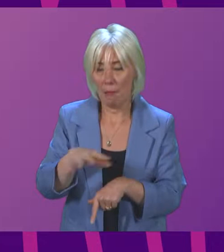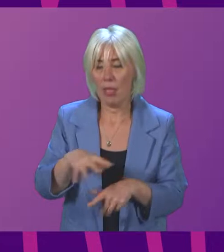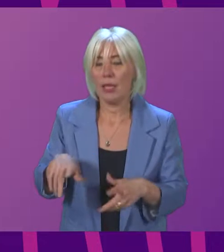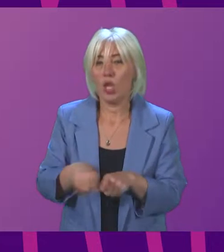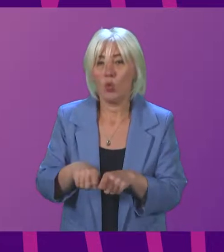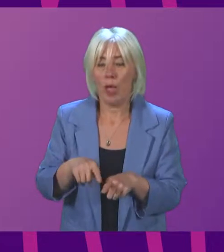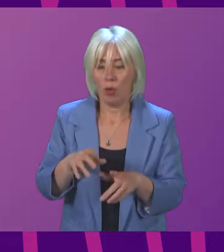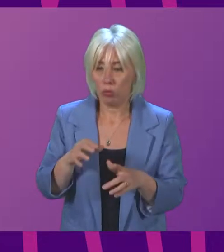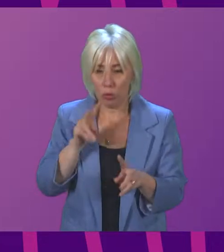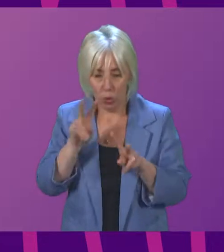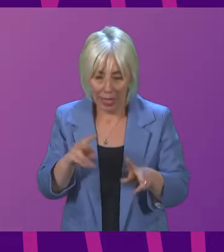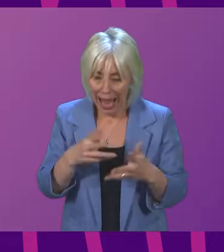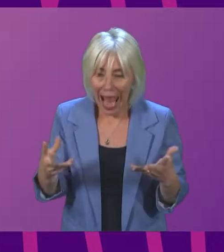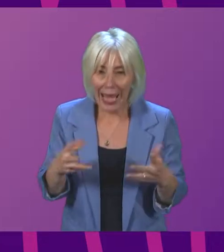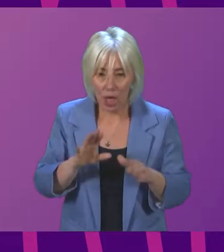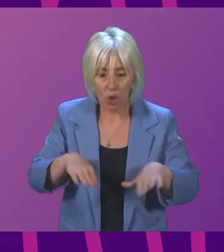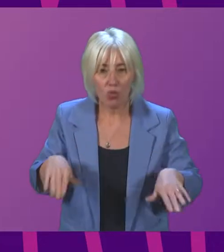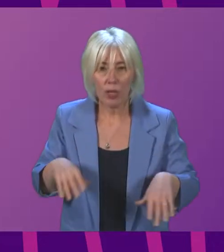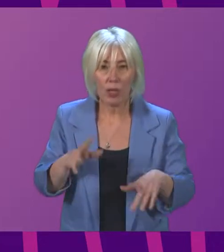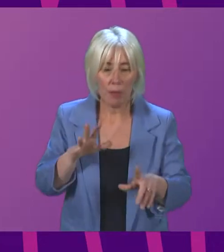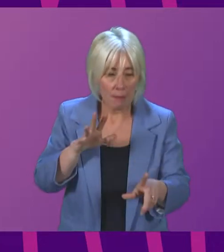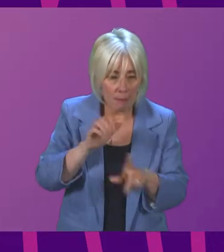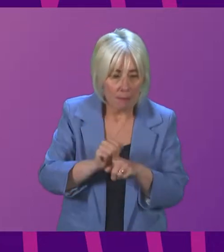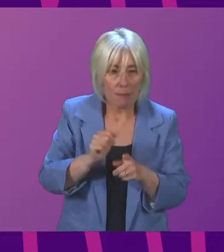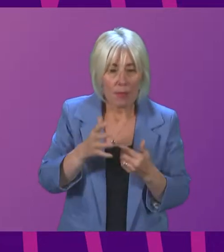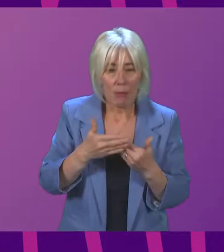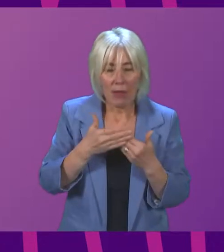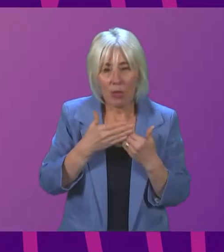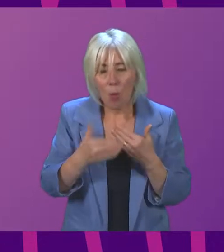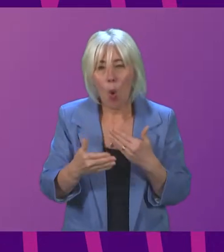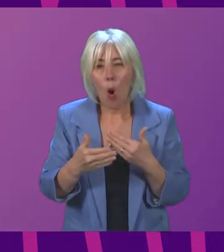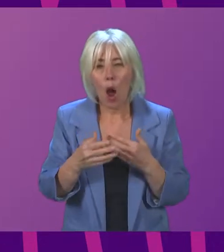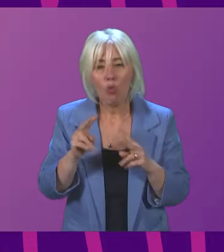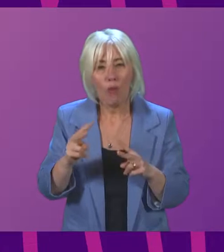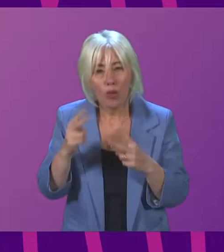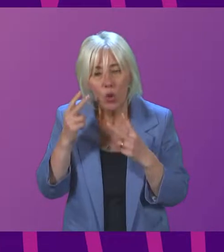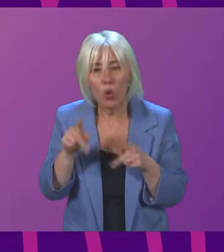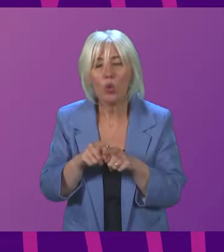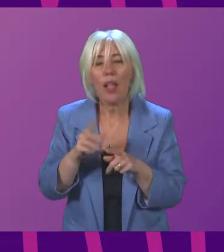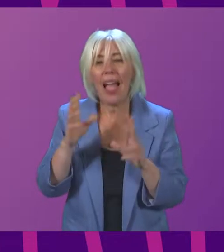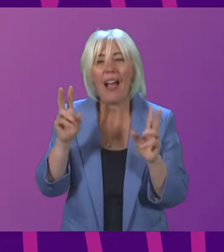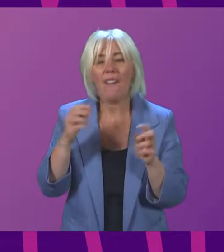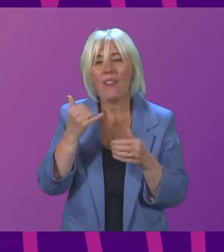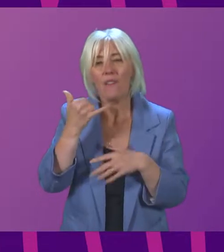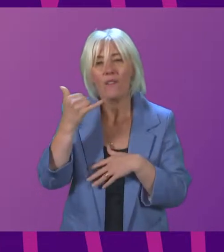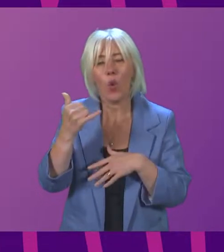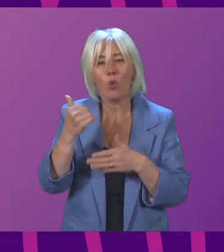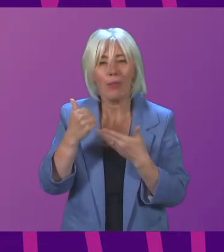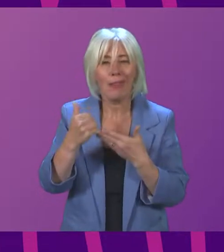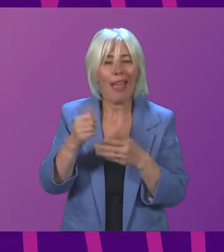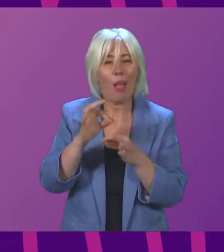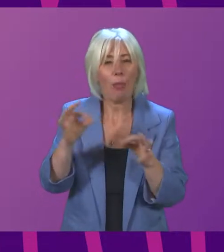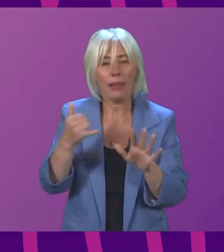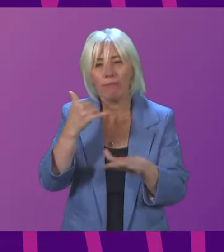any young child whose cases may require further clinical review. And also, there is a helpline available too.